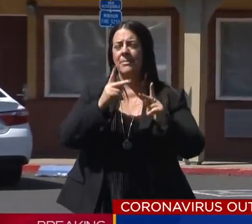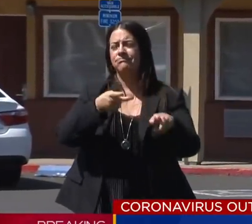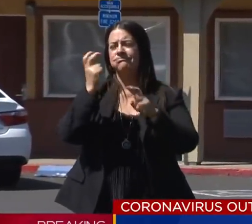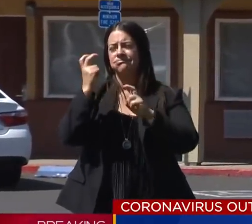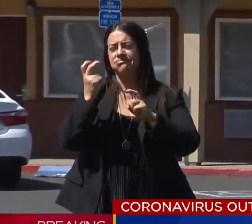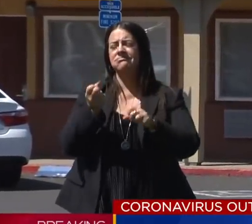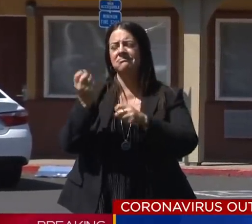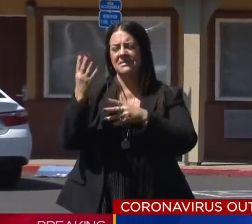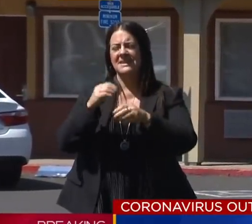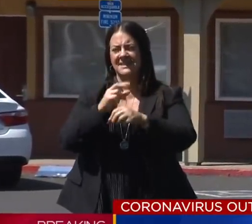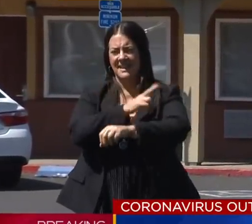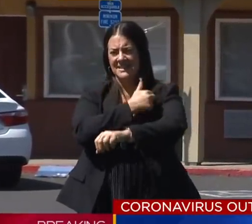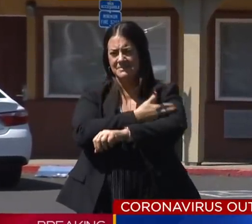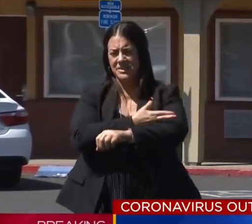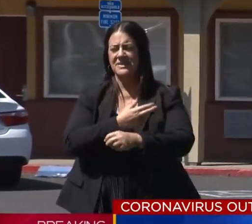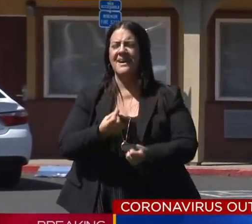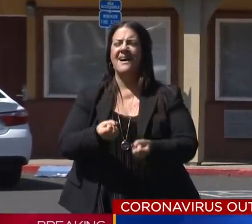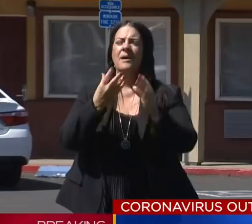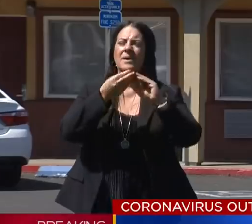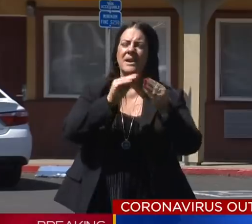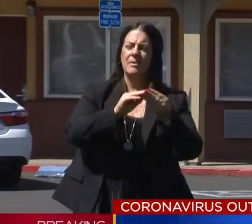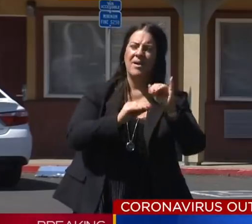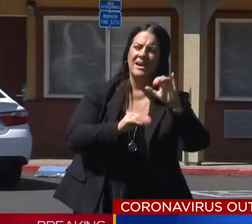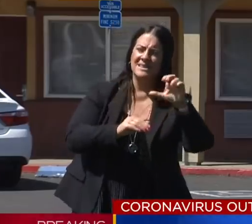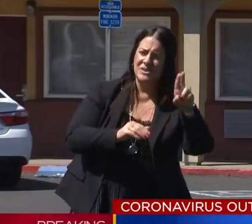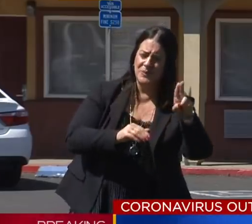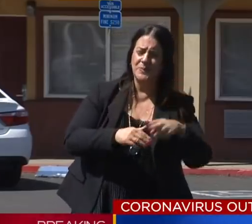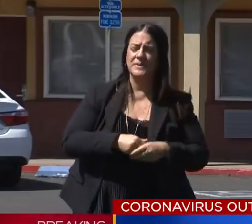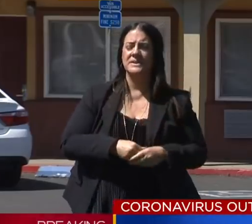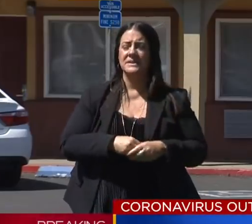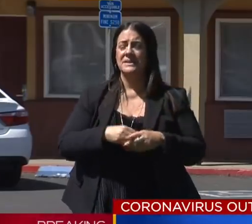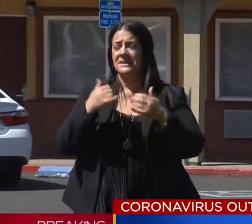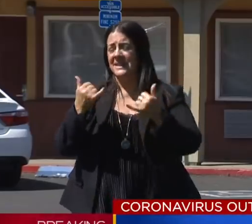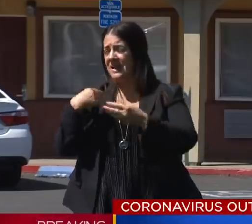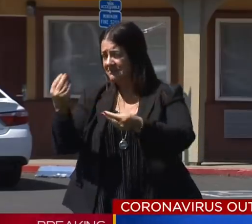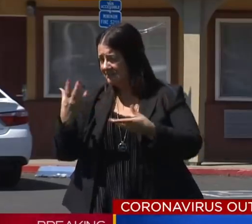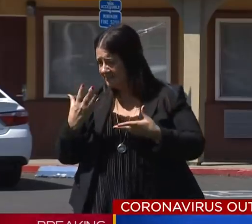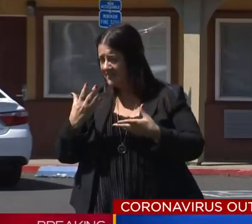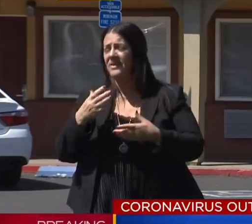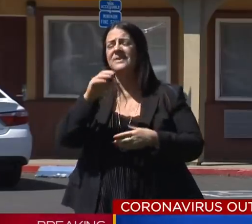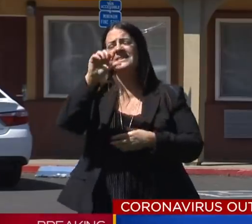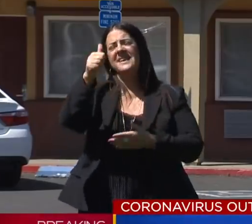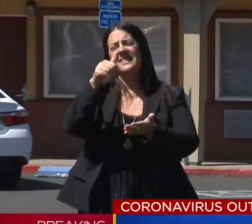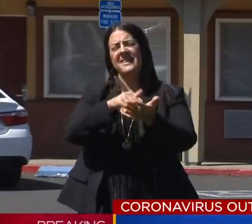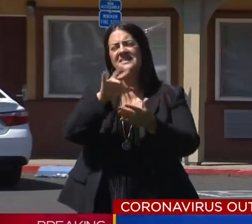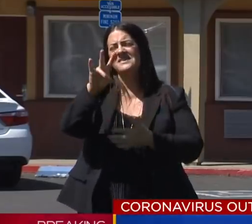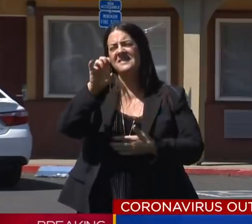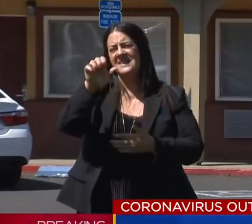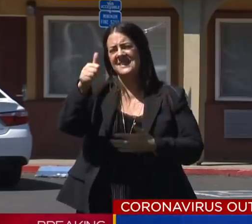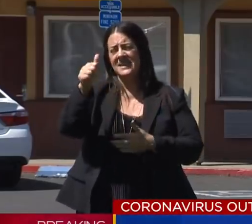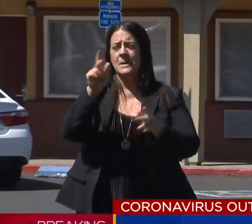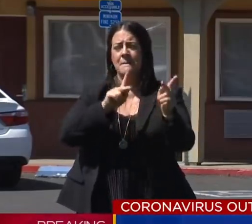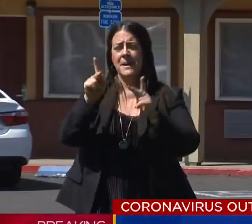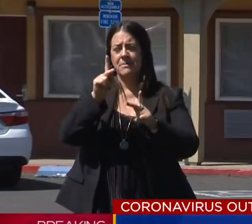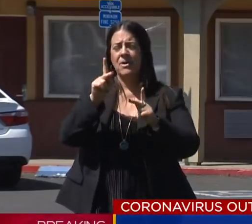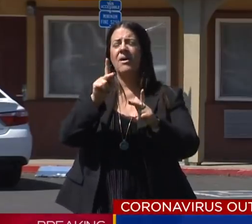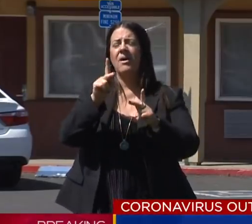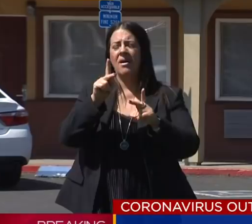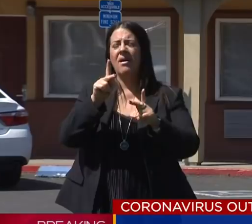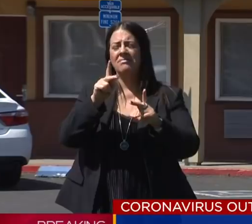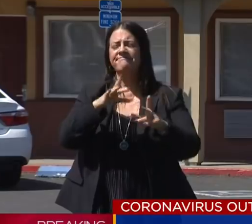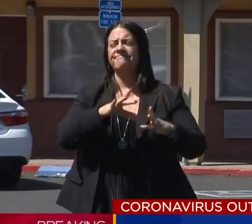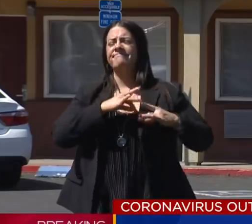that are in ICU. Total number of positives today reported 10,710 in the state of California.